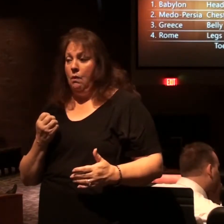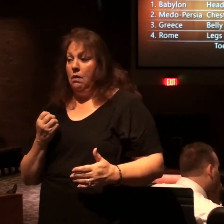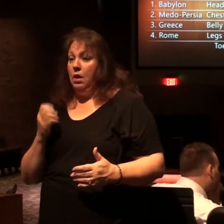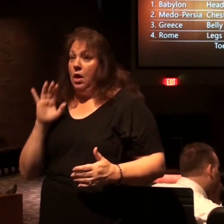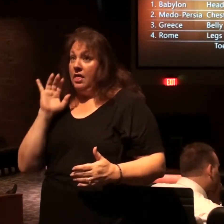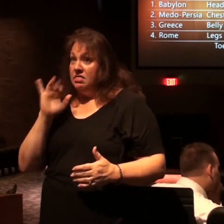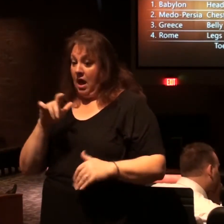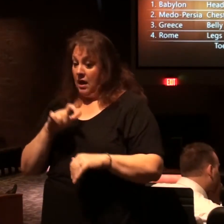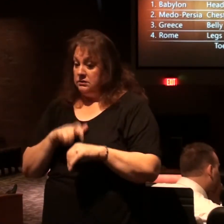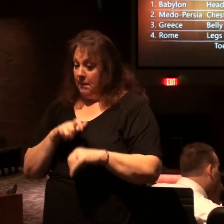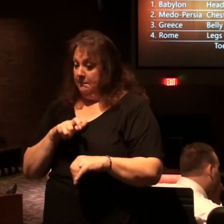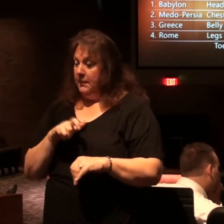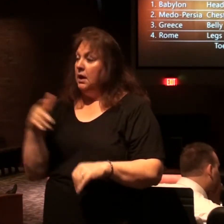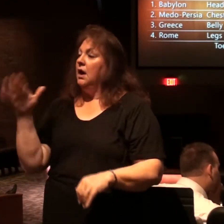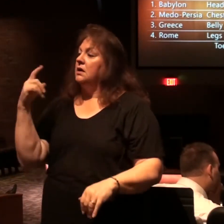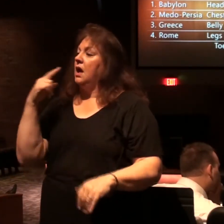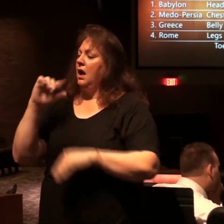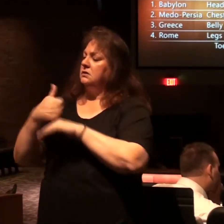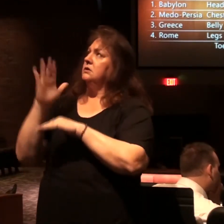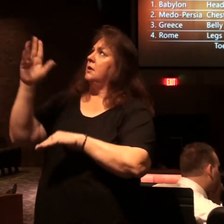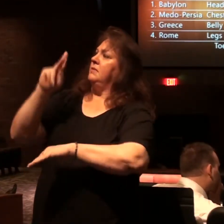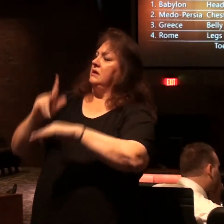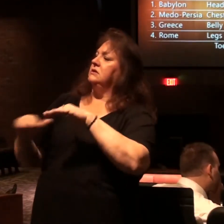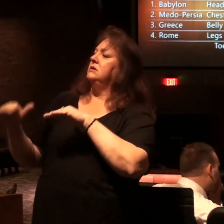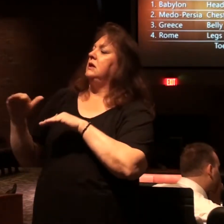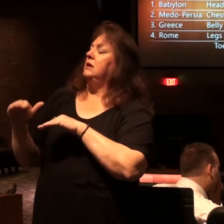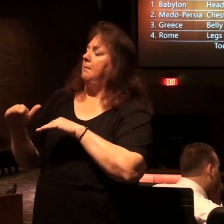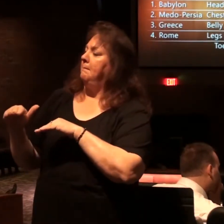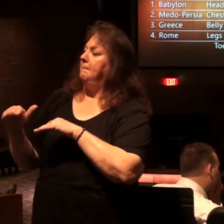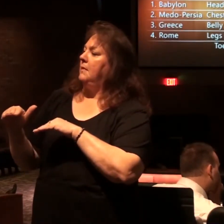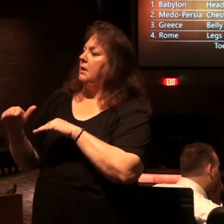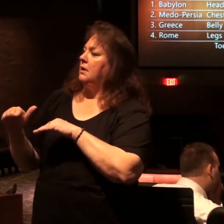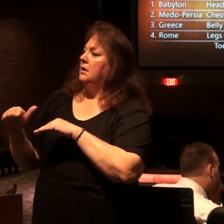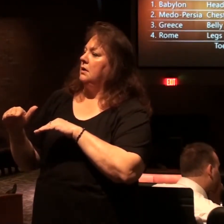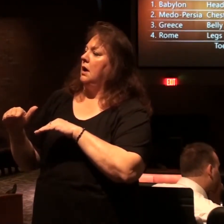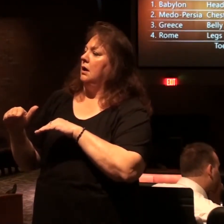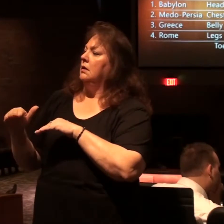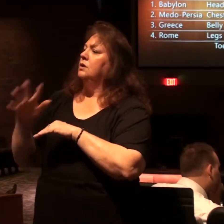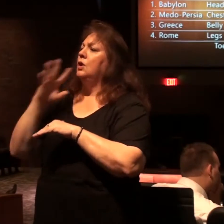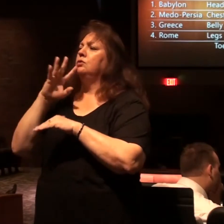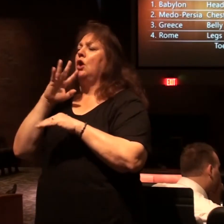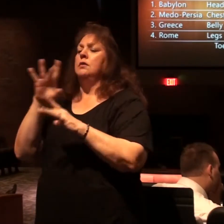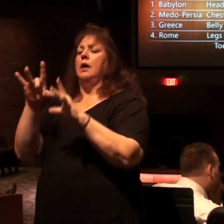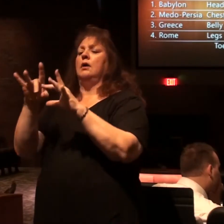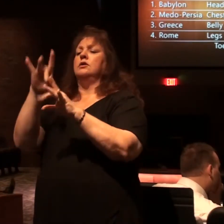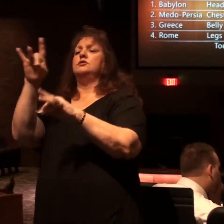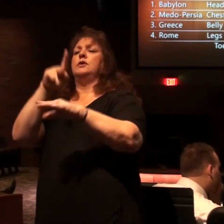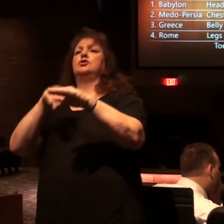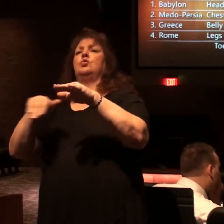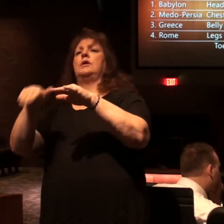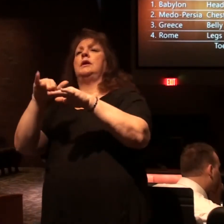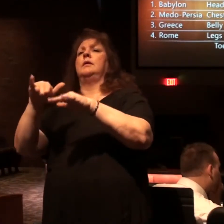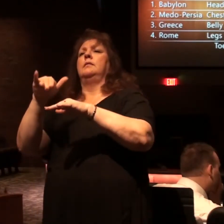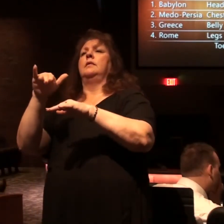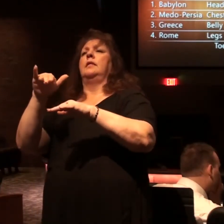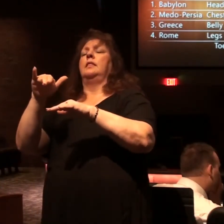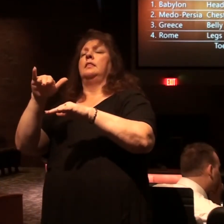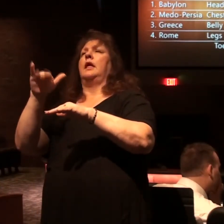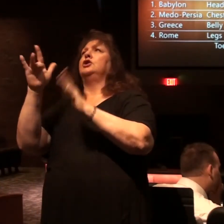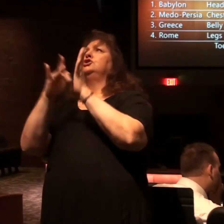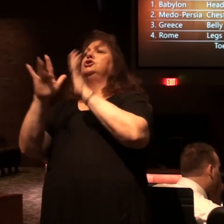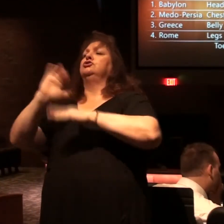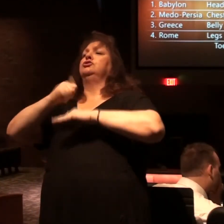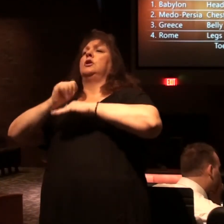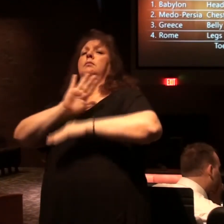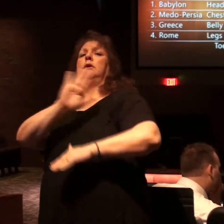those kings God sets up a kingdom so we must be talking about a spiritual kingdom that Christ set up in the hearts of